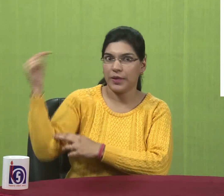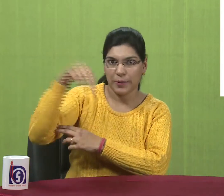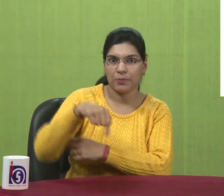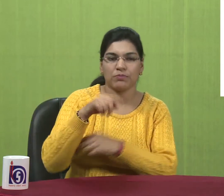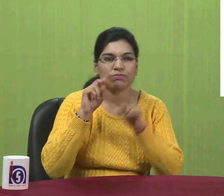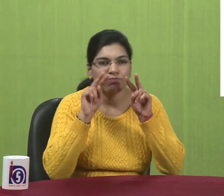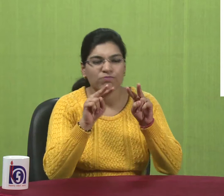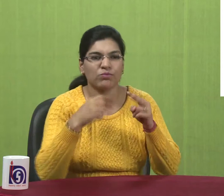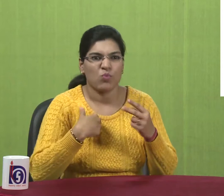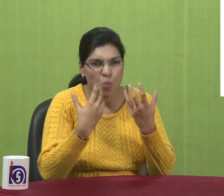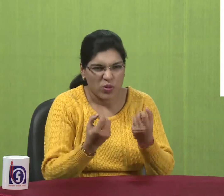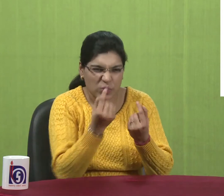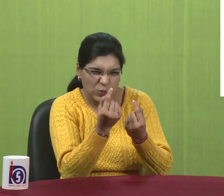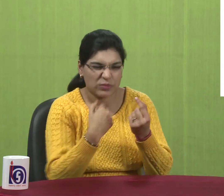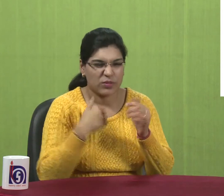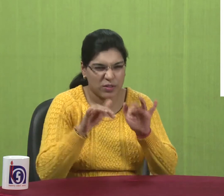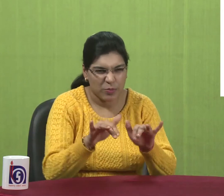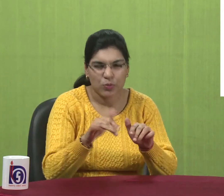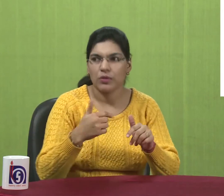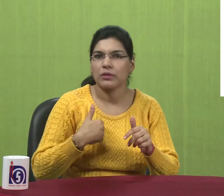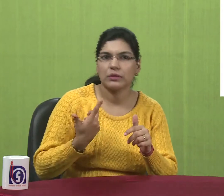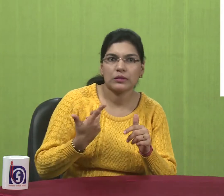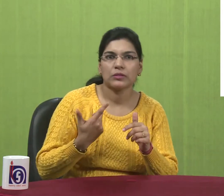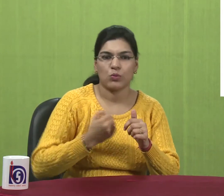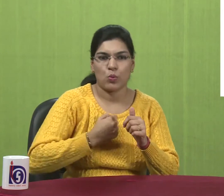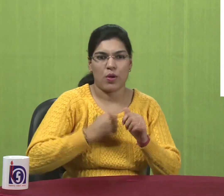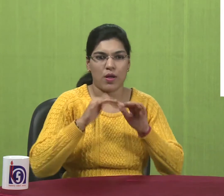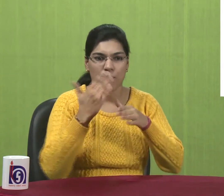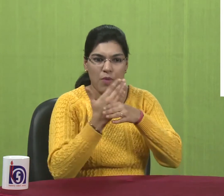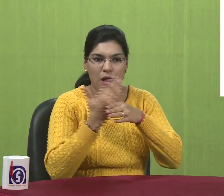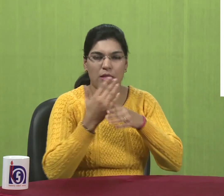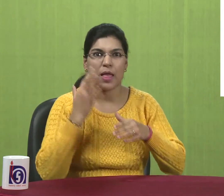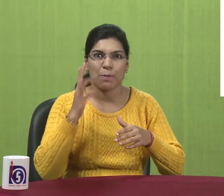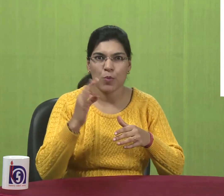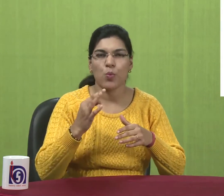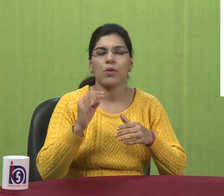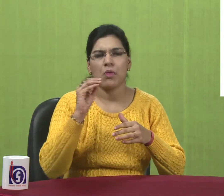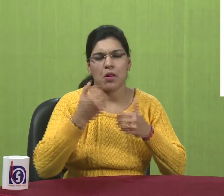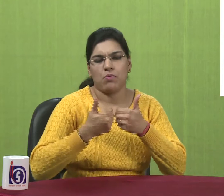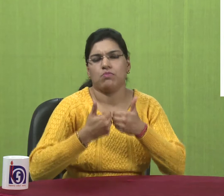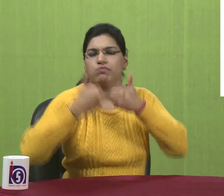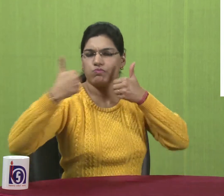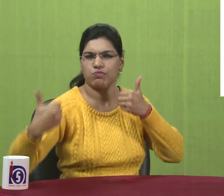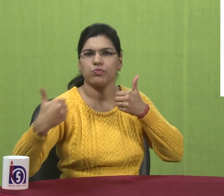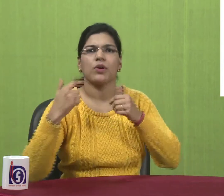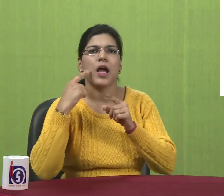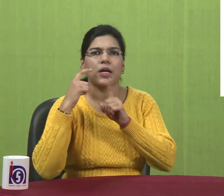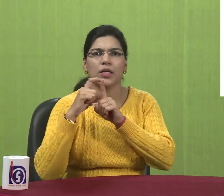So if somebody tries to use your account. They cannot. Because when you have your private